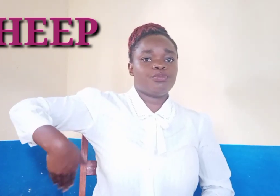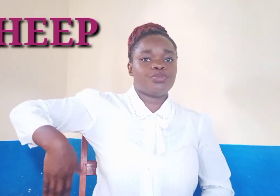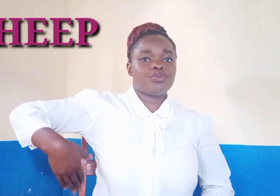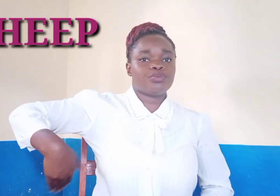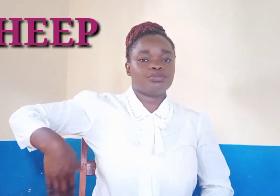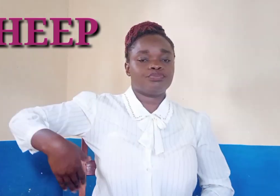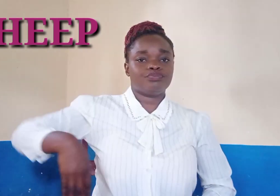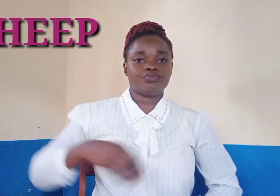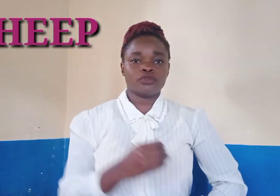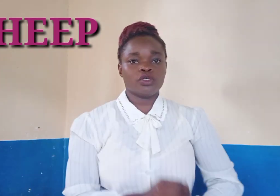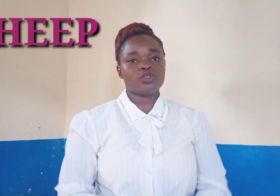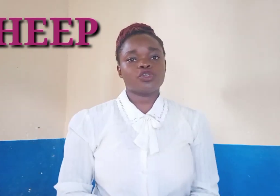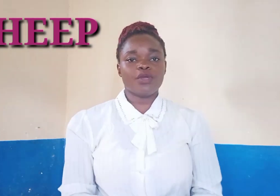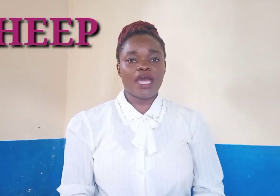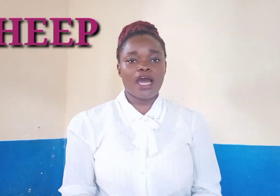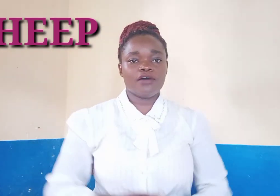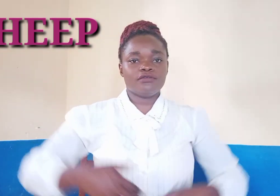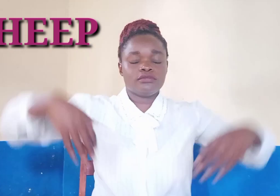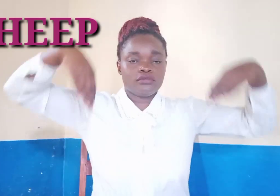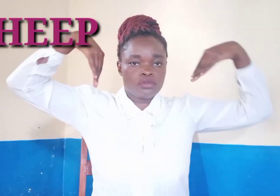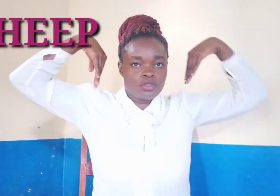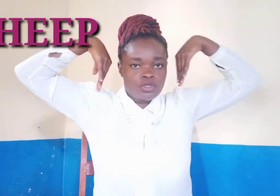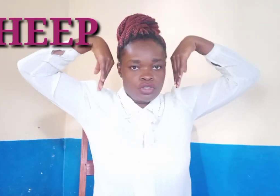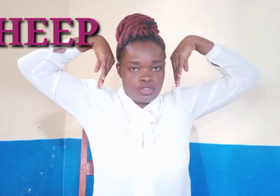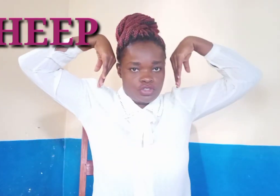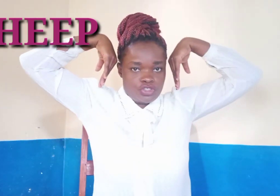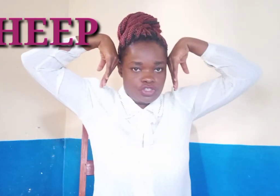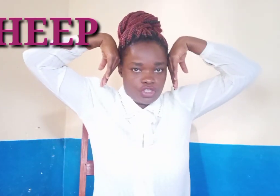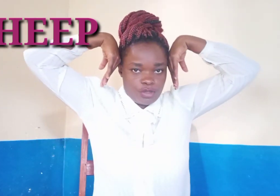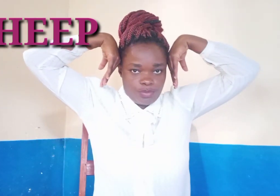so we have sheep